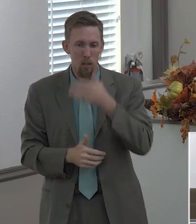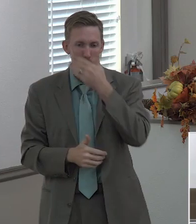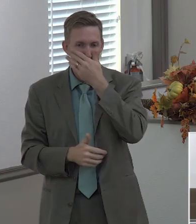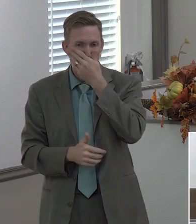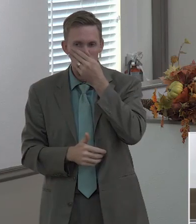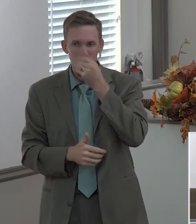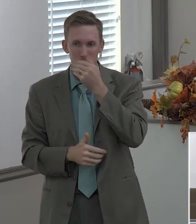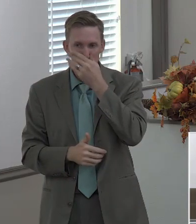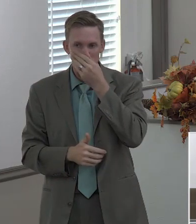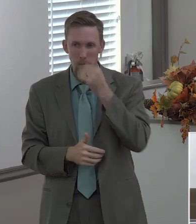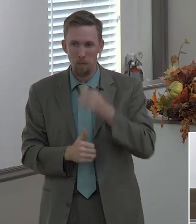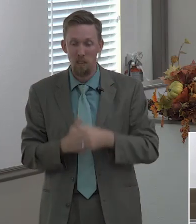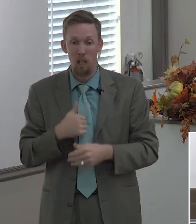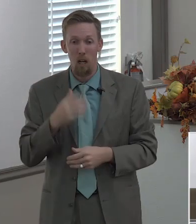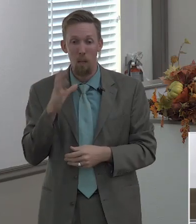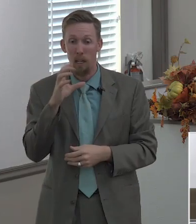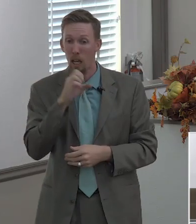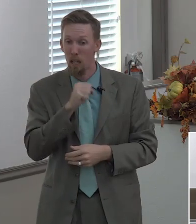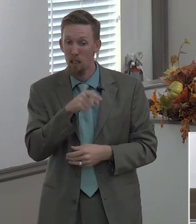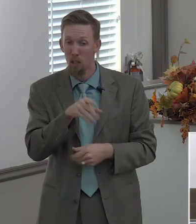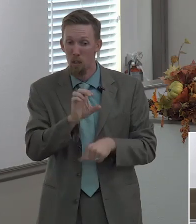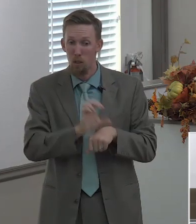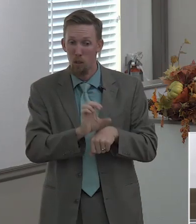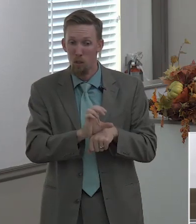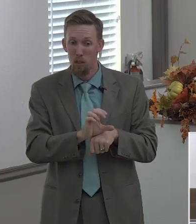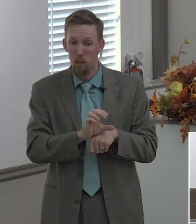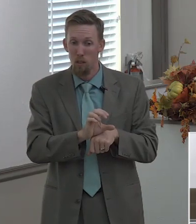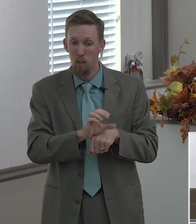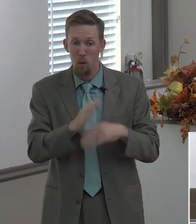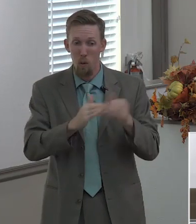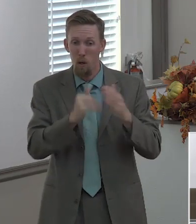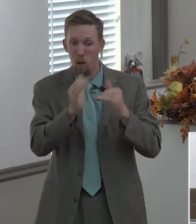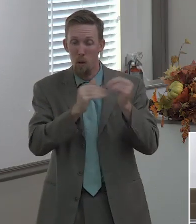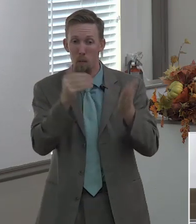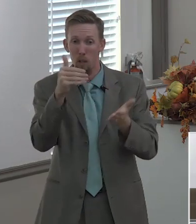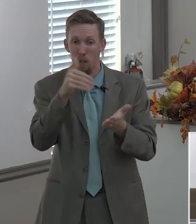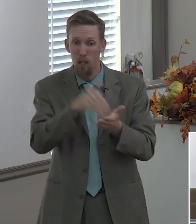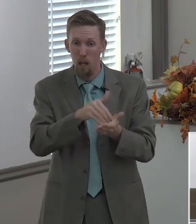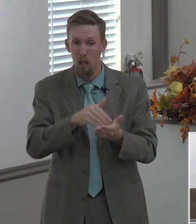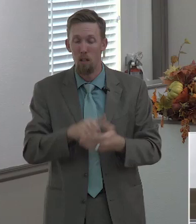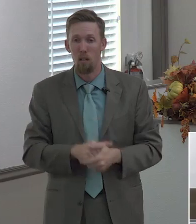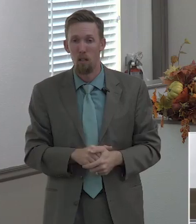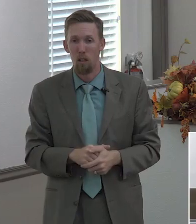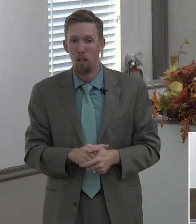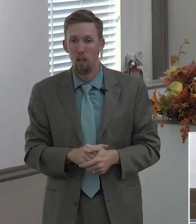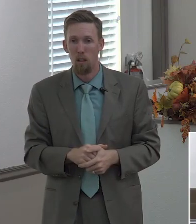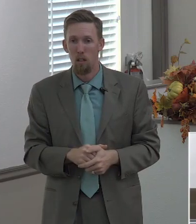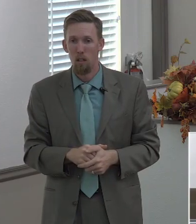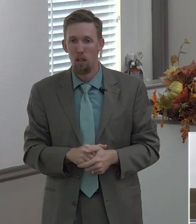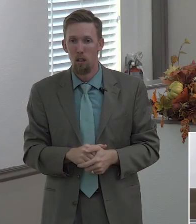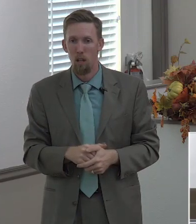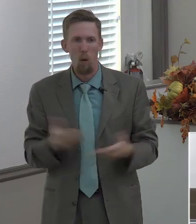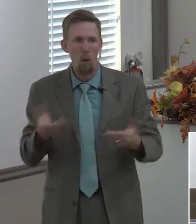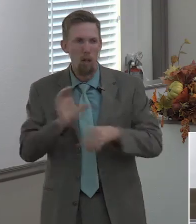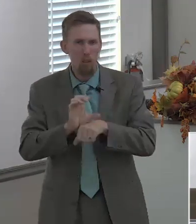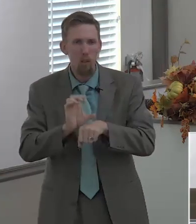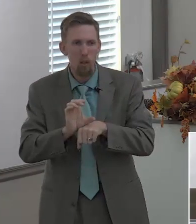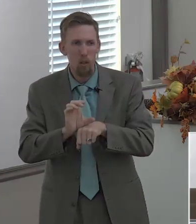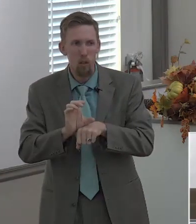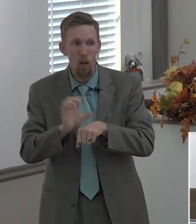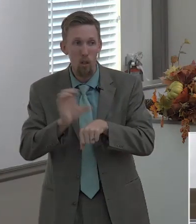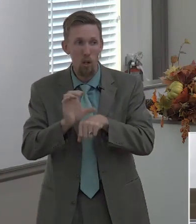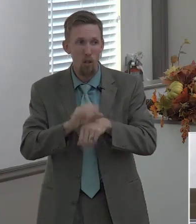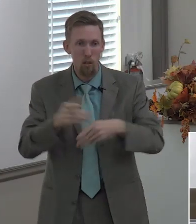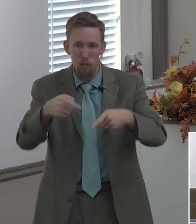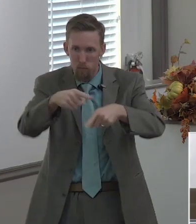i'm guessing that because those churches came back that that church was known and understand what is a church a church is